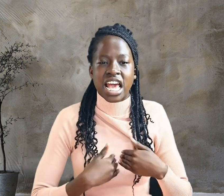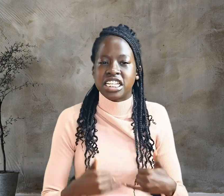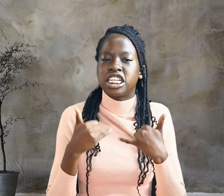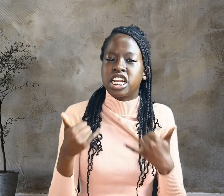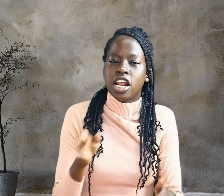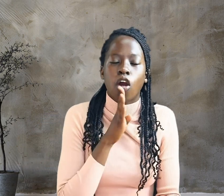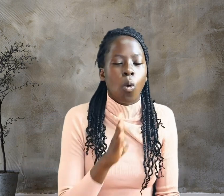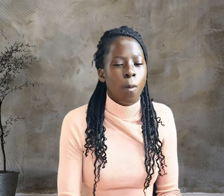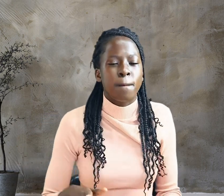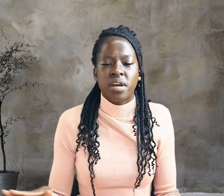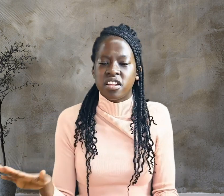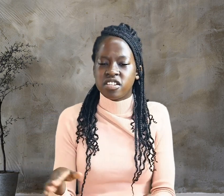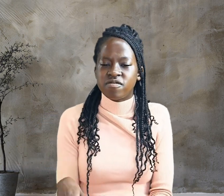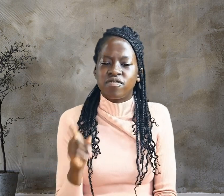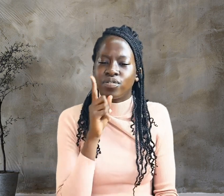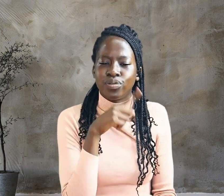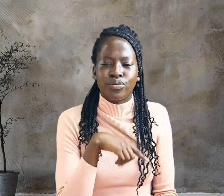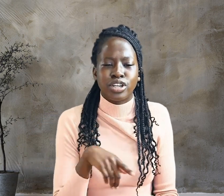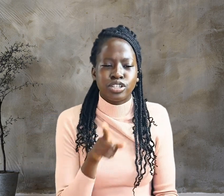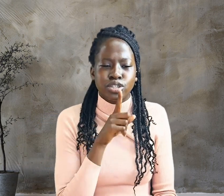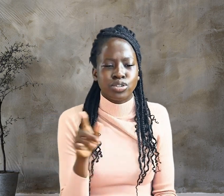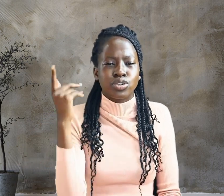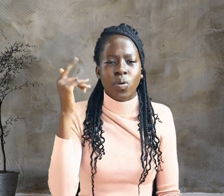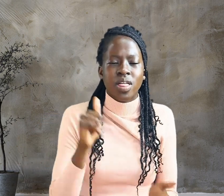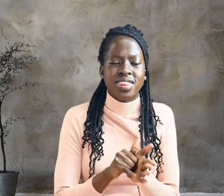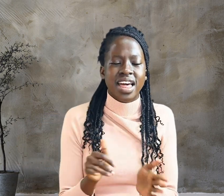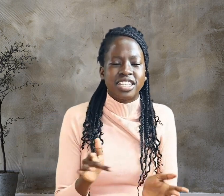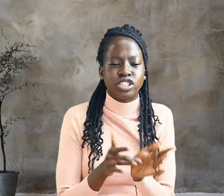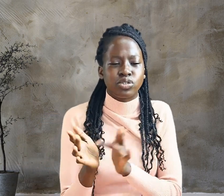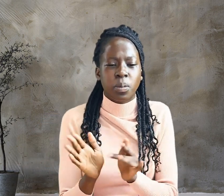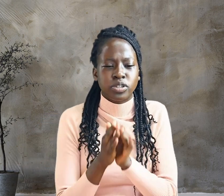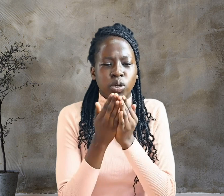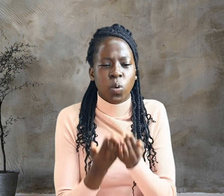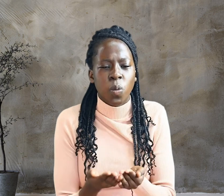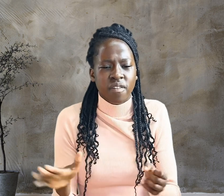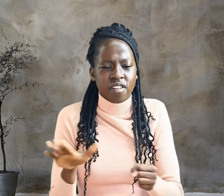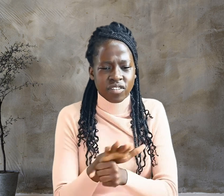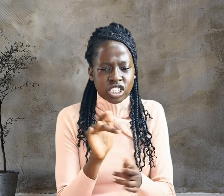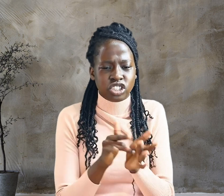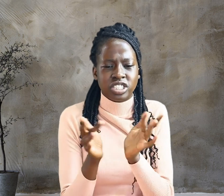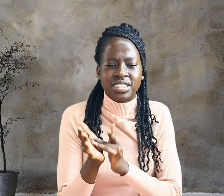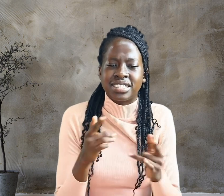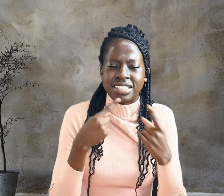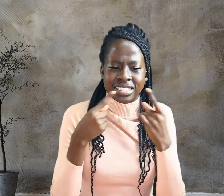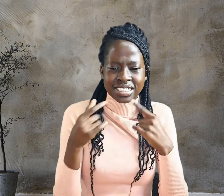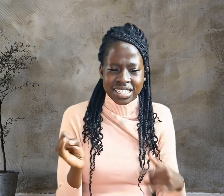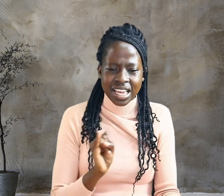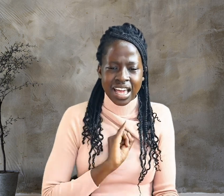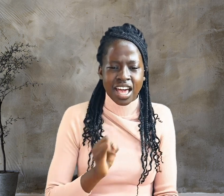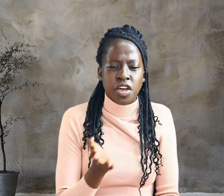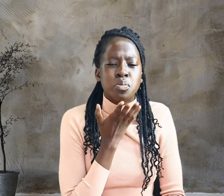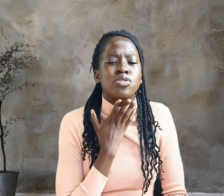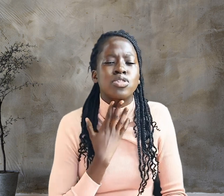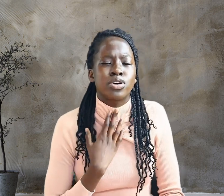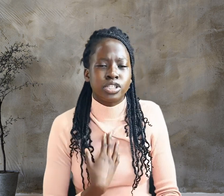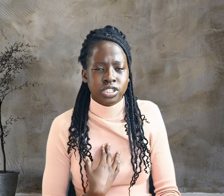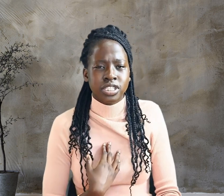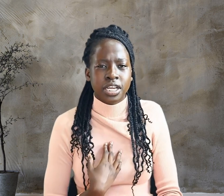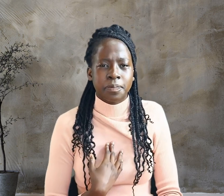and so that scripture would be fulfilled, Jesus said, I am thirsty. A